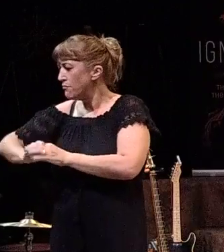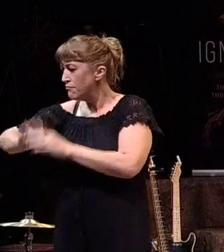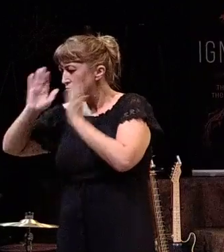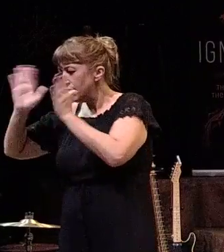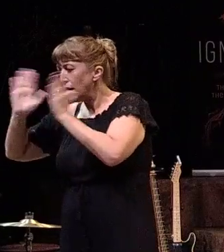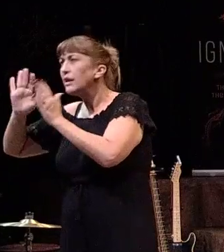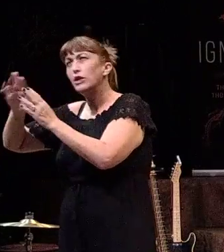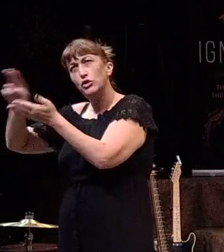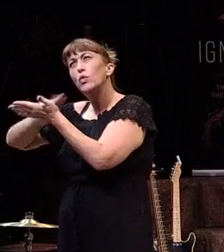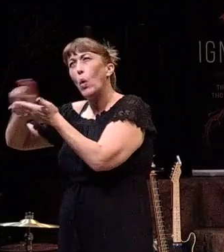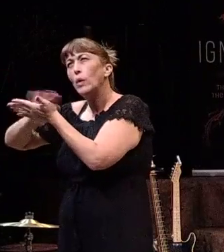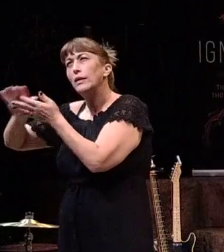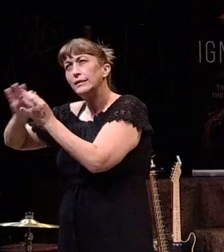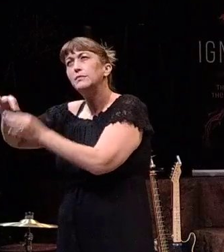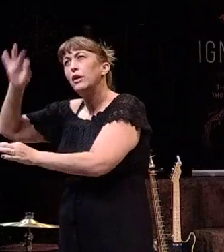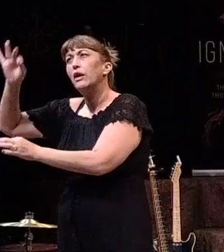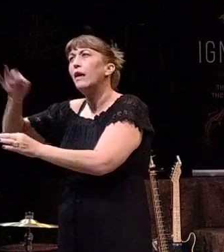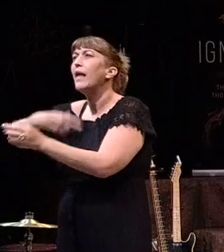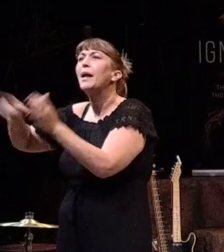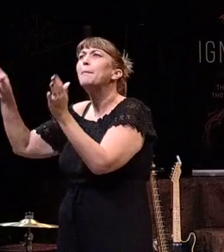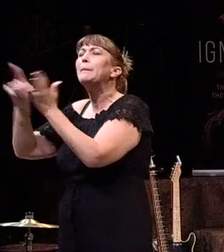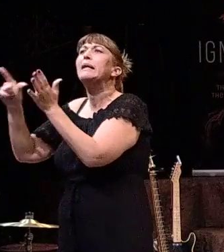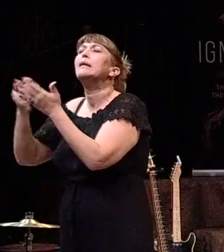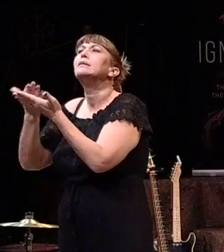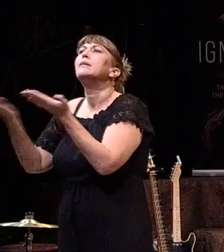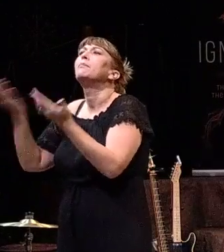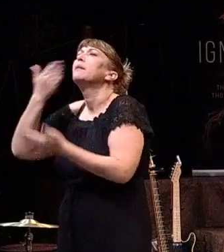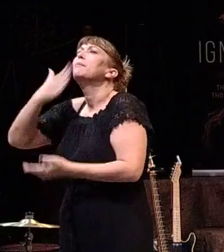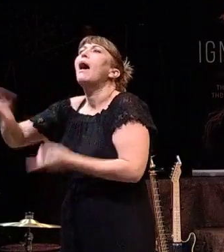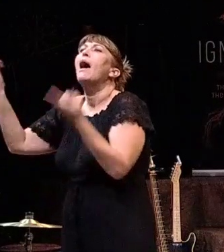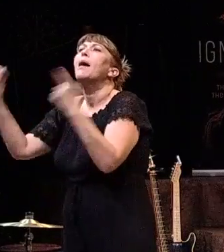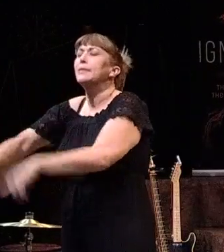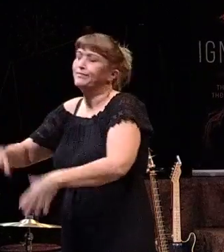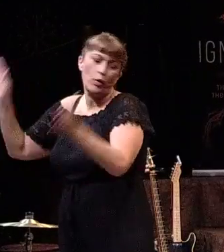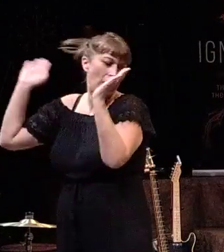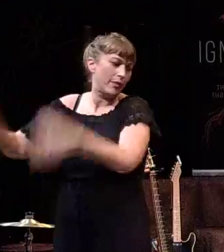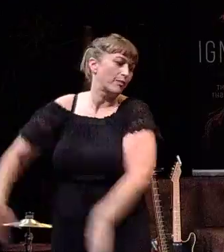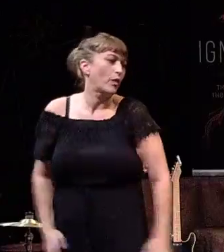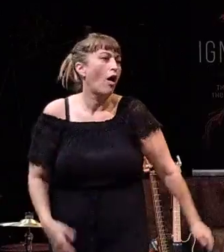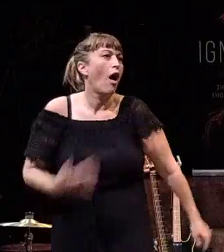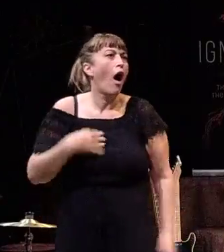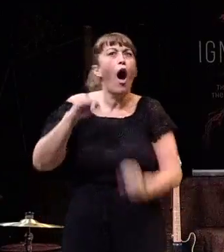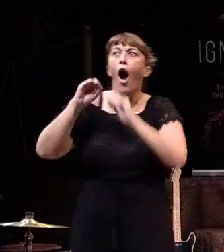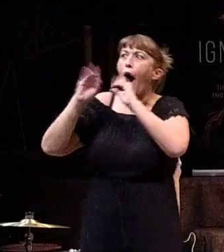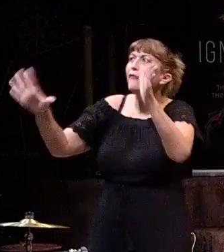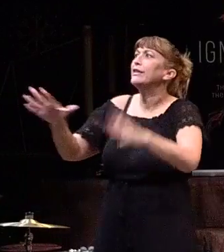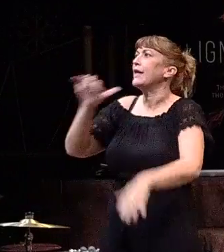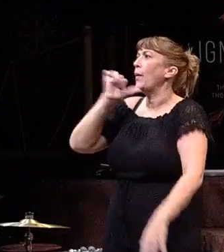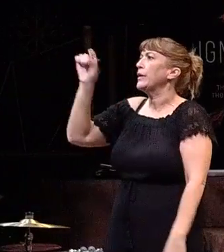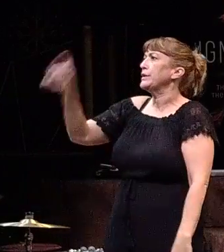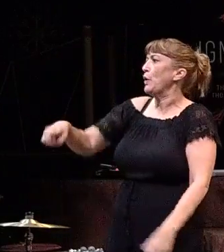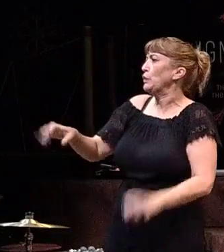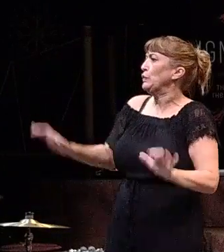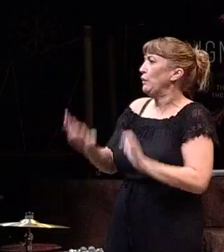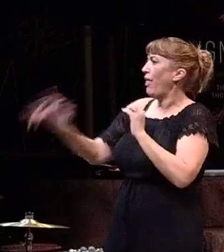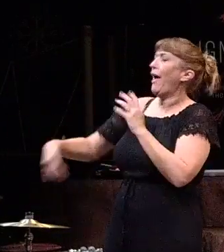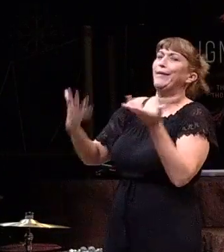says. And then immediately something bad happens. You're like, well, okay, obviously that wasn't what I was supposed to do.